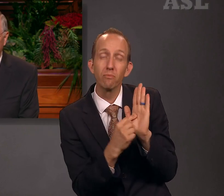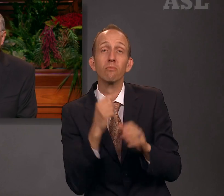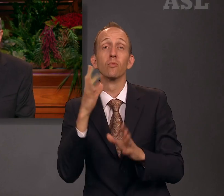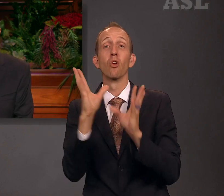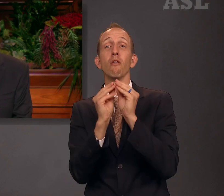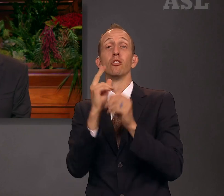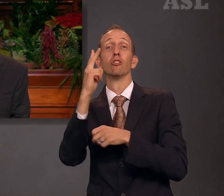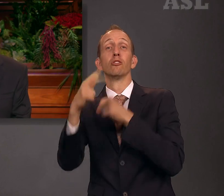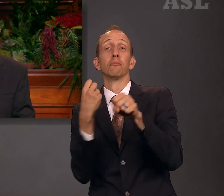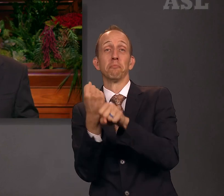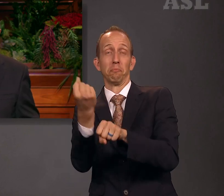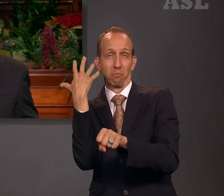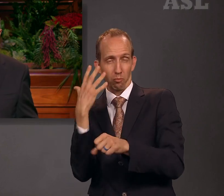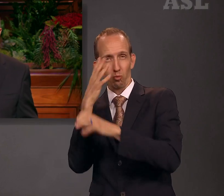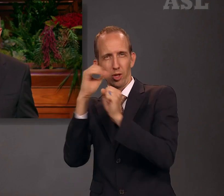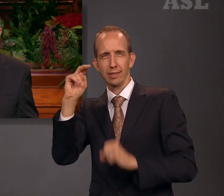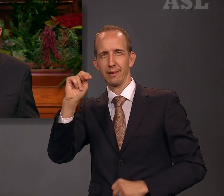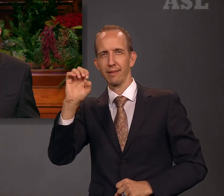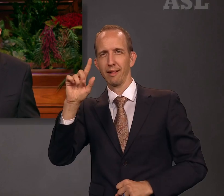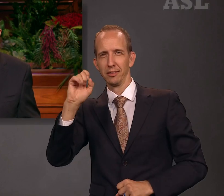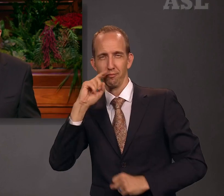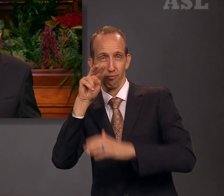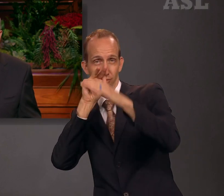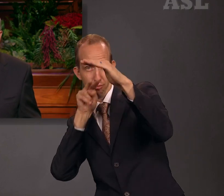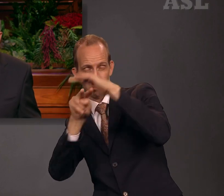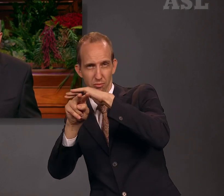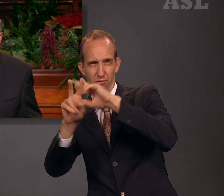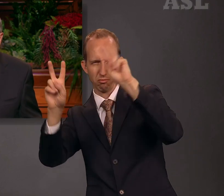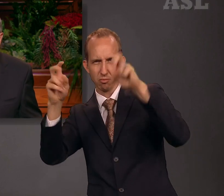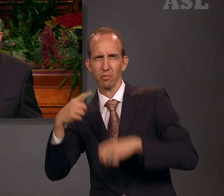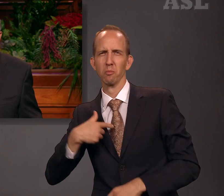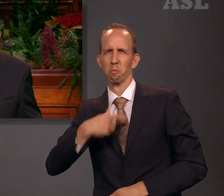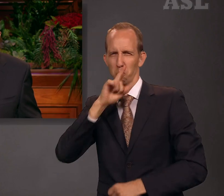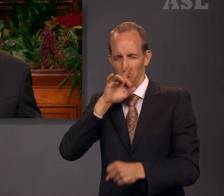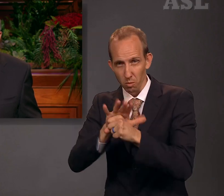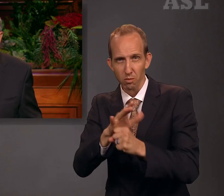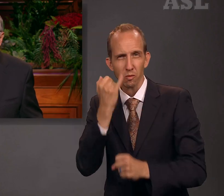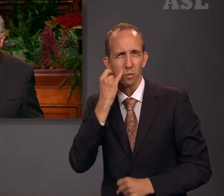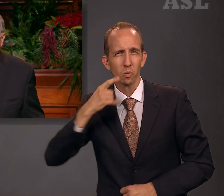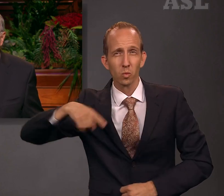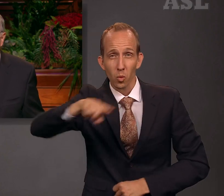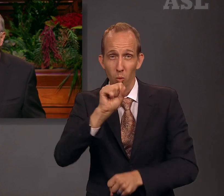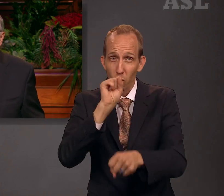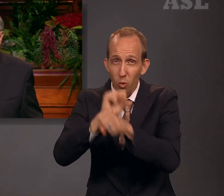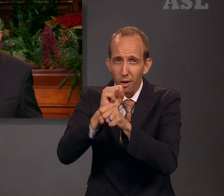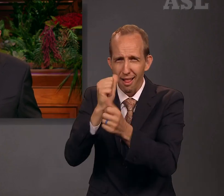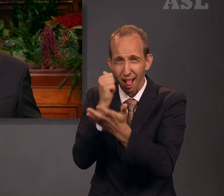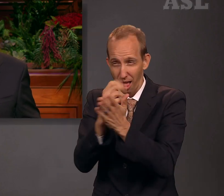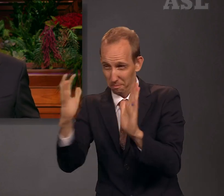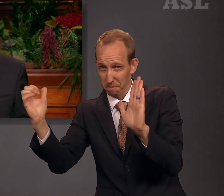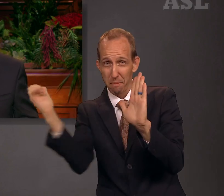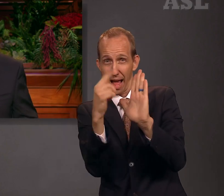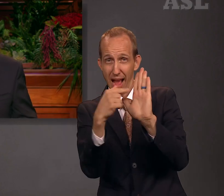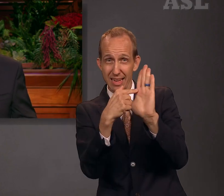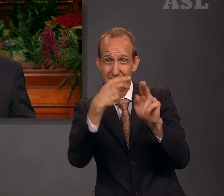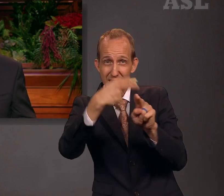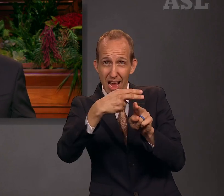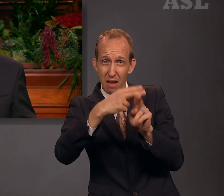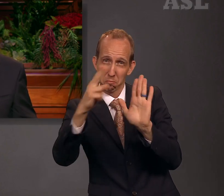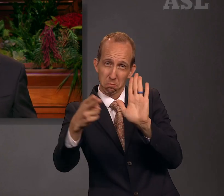President Nelson promised us that our rigorous attention to use the correct name of the Savior's Church would